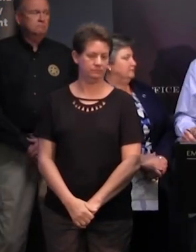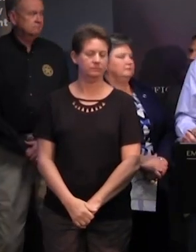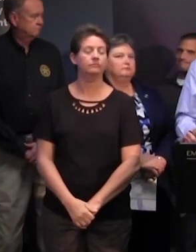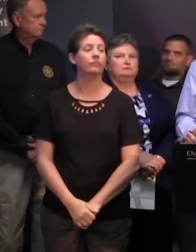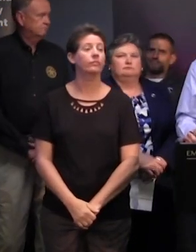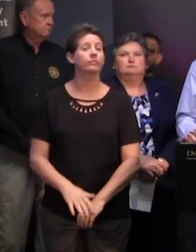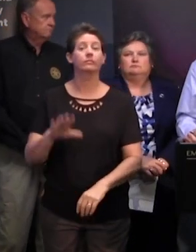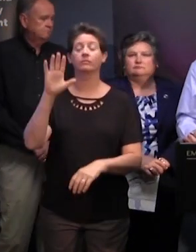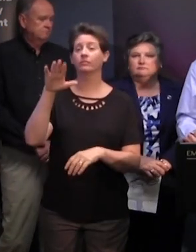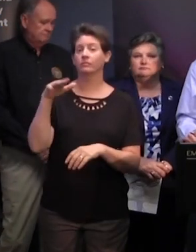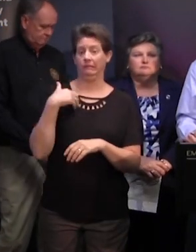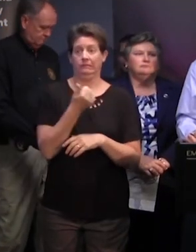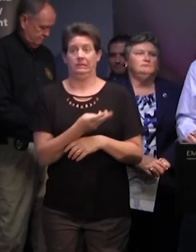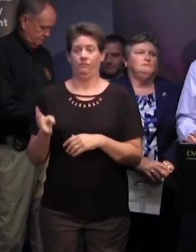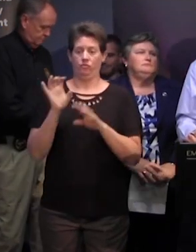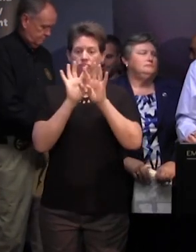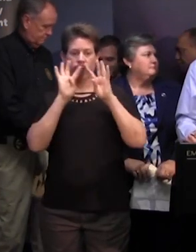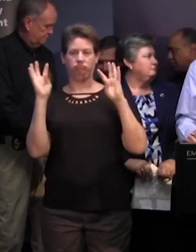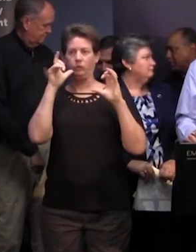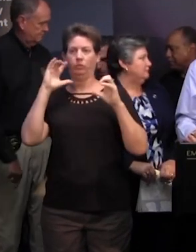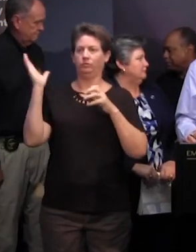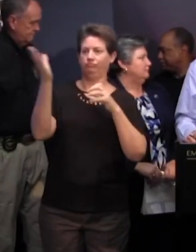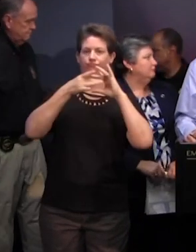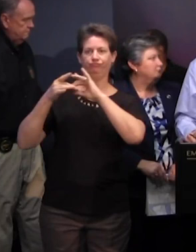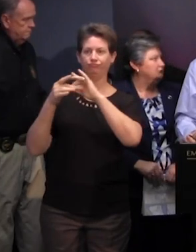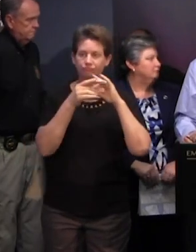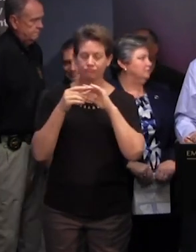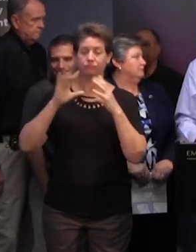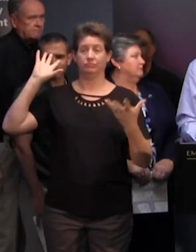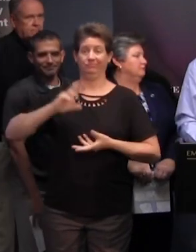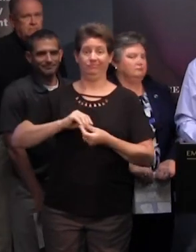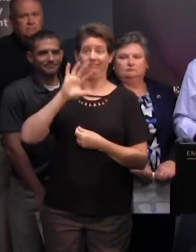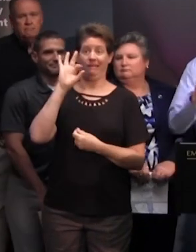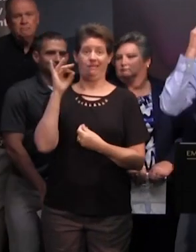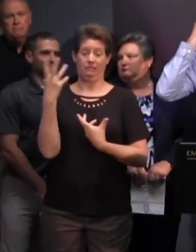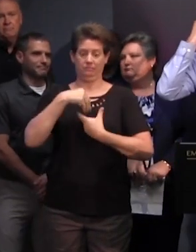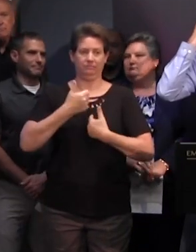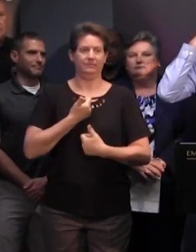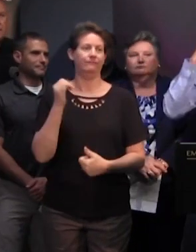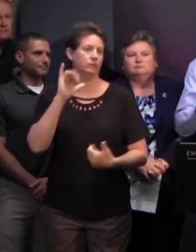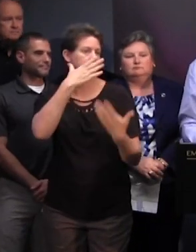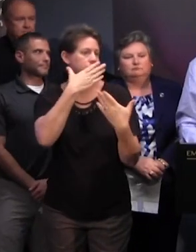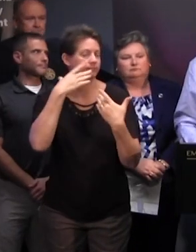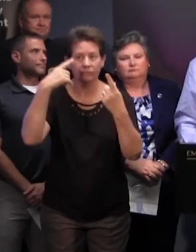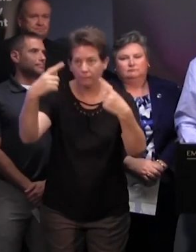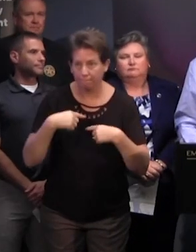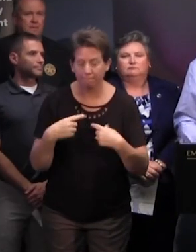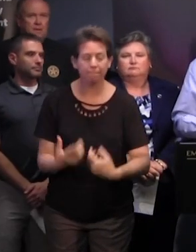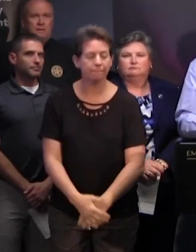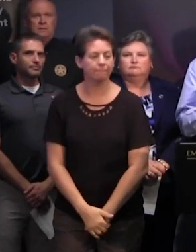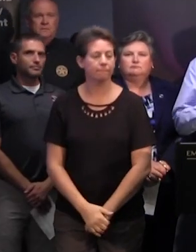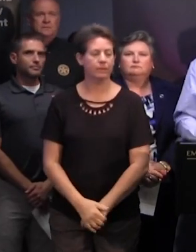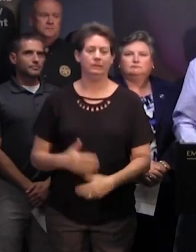we have a number of people who will speak today nine including me and we thank you for coming and